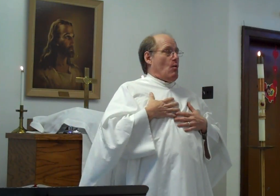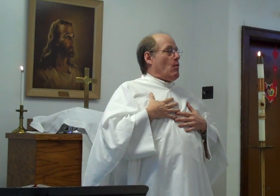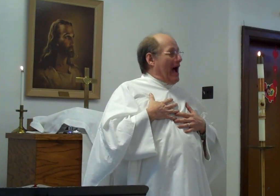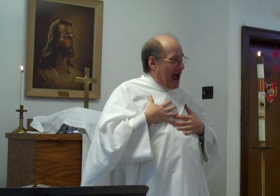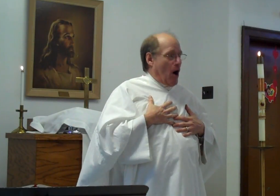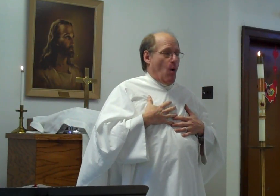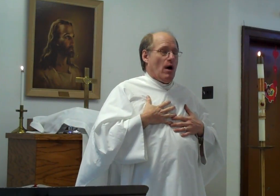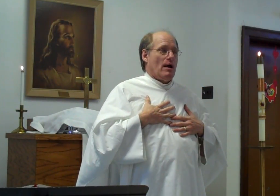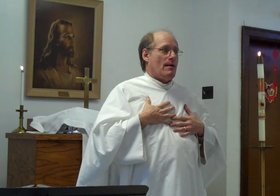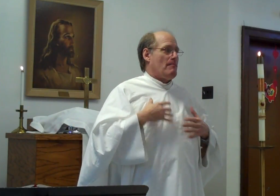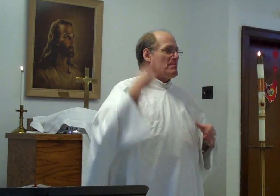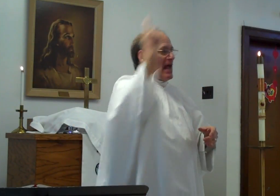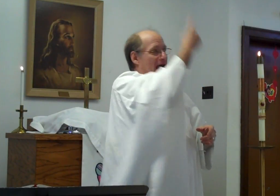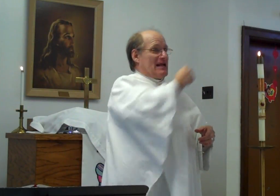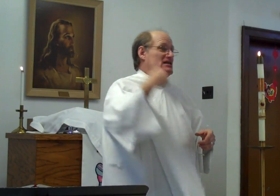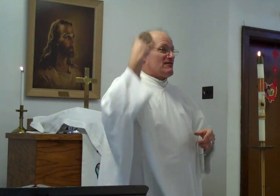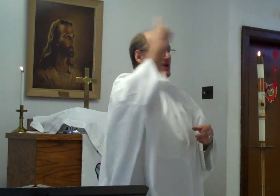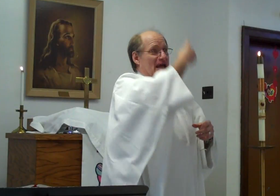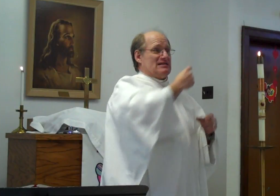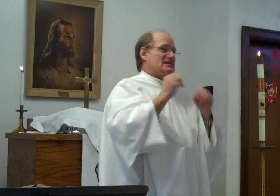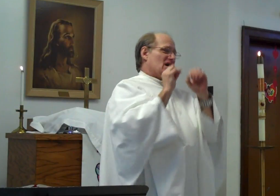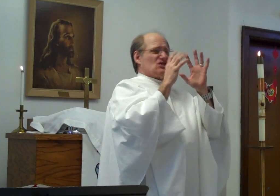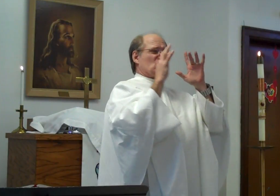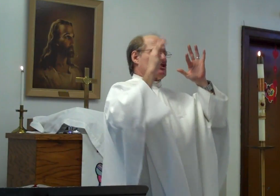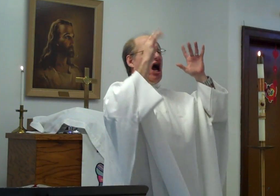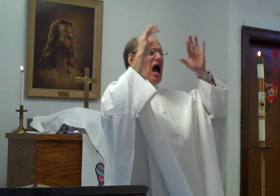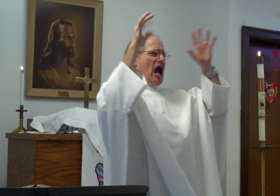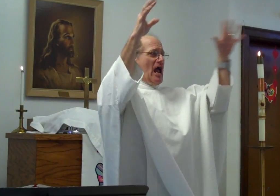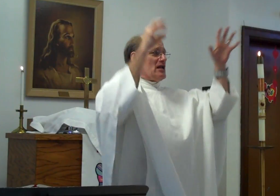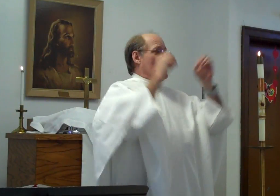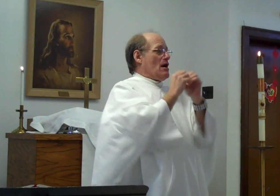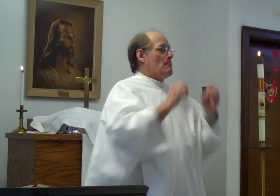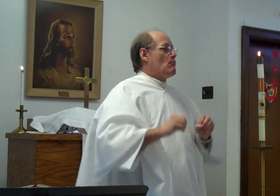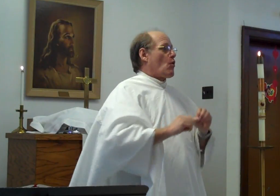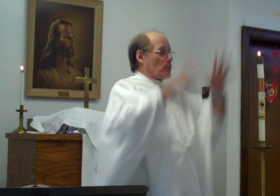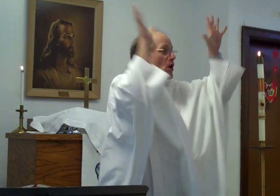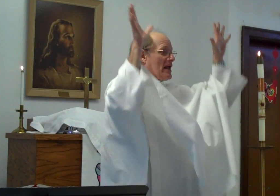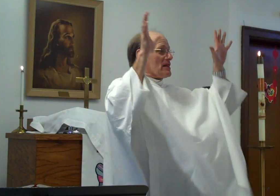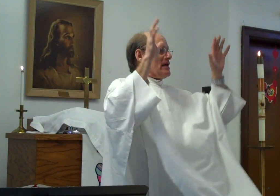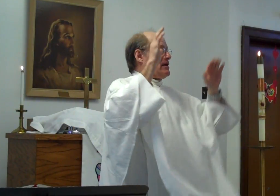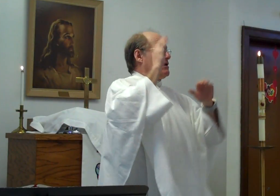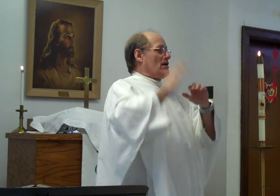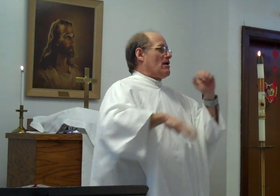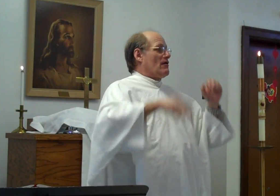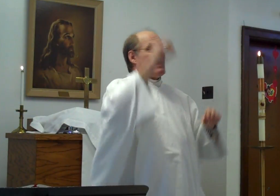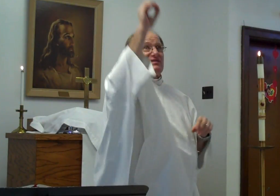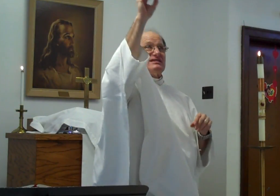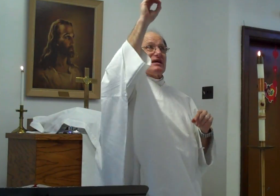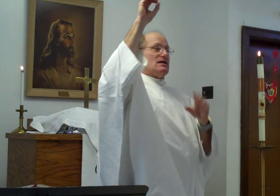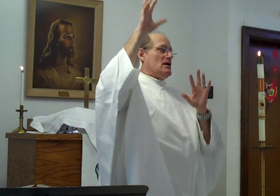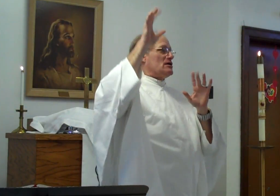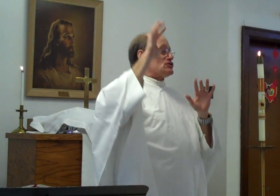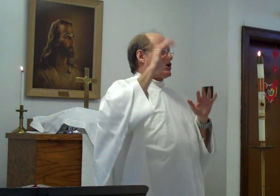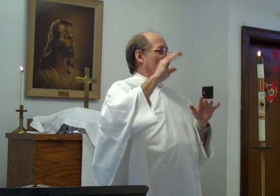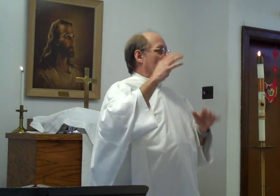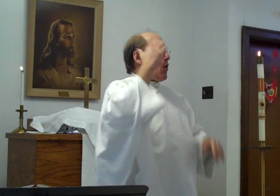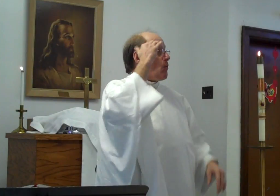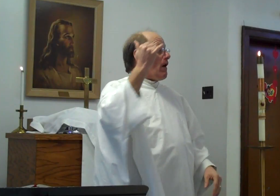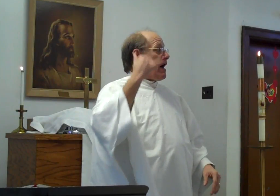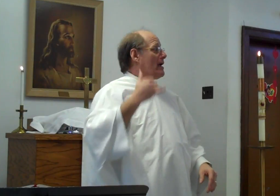Wow. And. His. Shined. More. Lightly. Than. sun. Shine. Why.